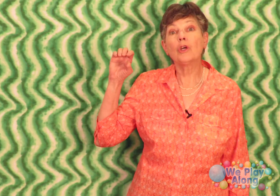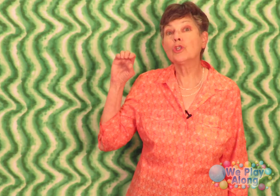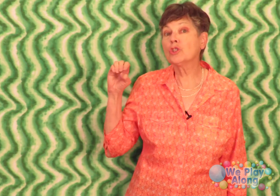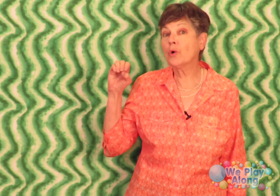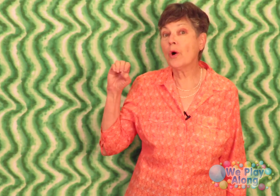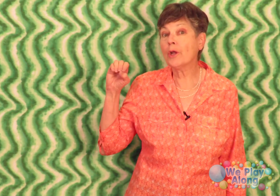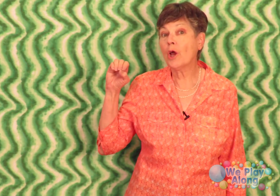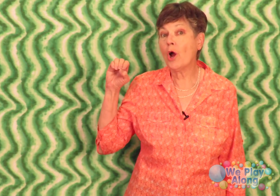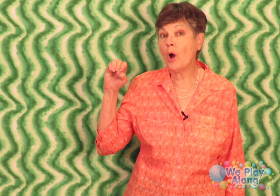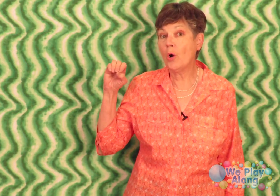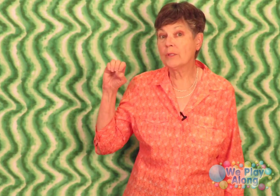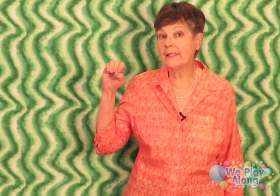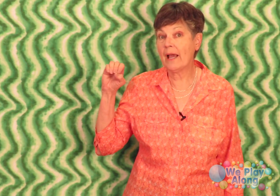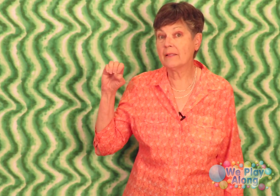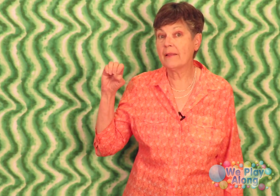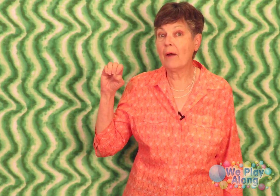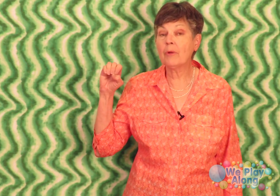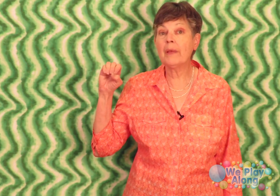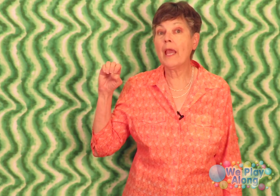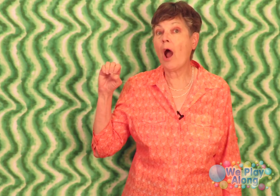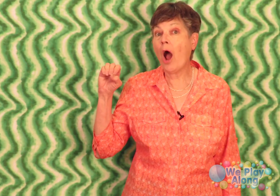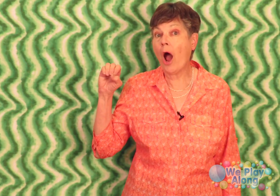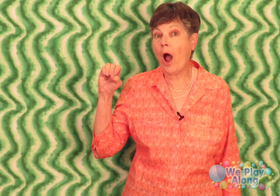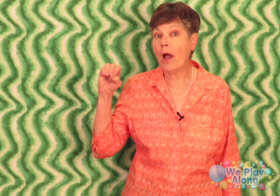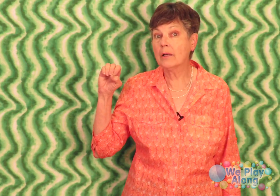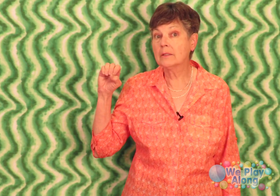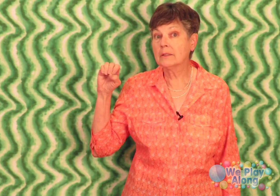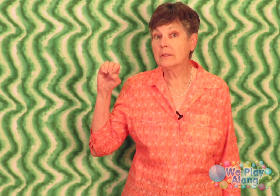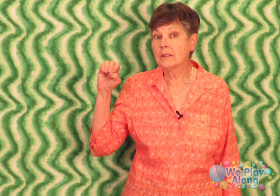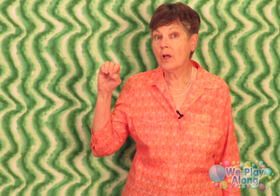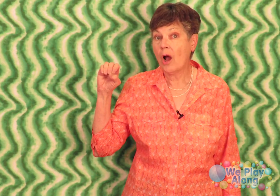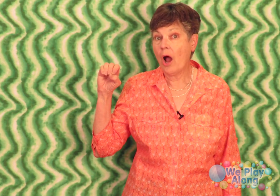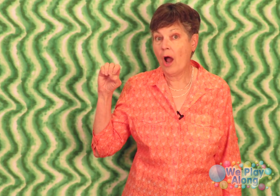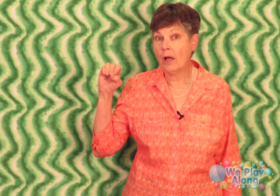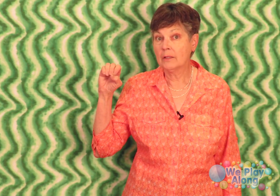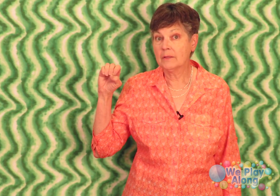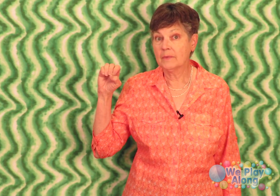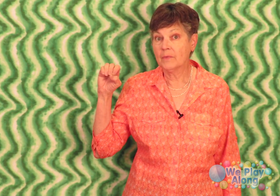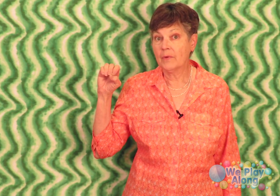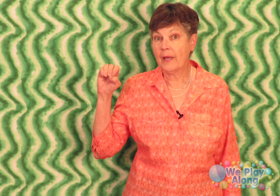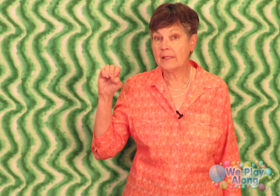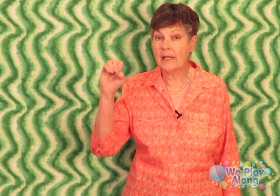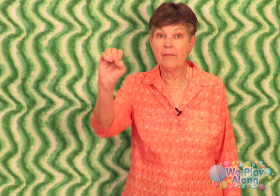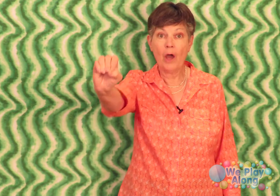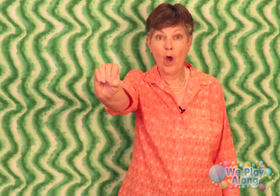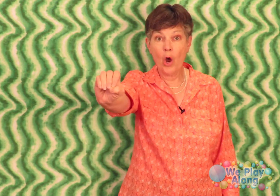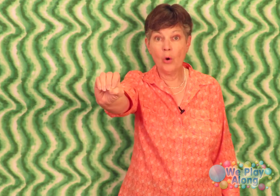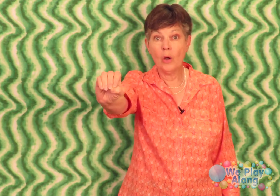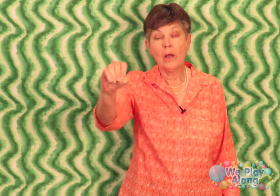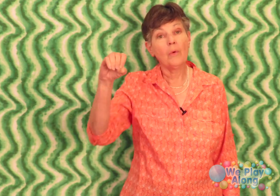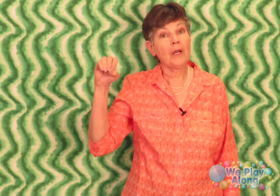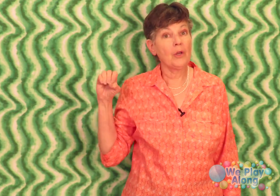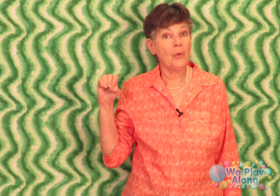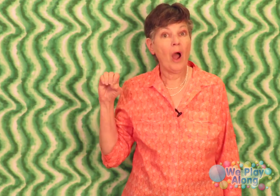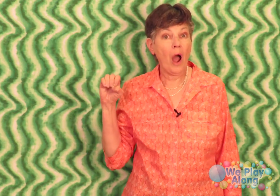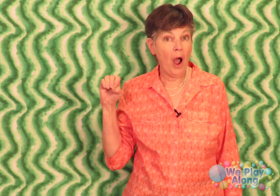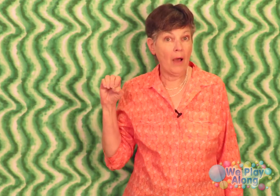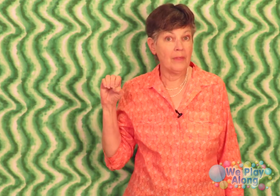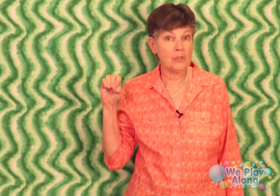short O sounds and that would be ah ah okay instead of the O we're going to do ah these